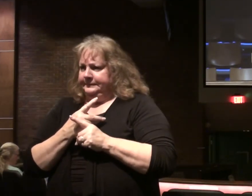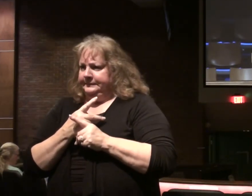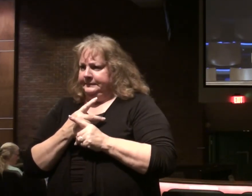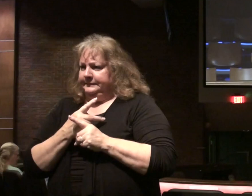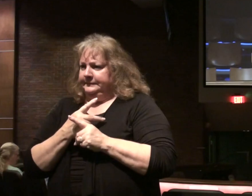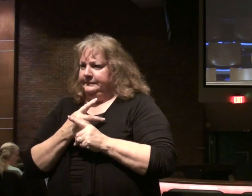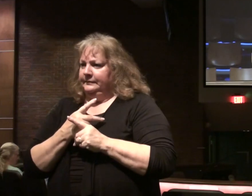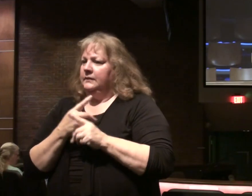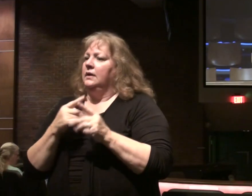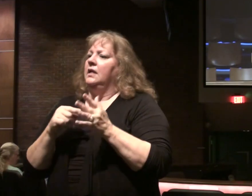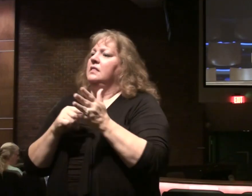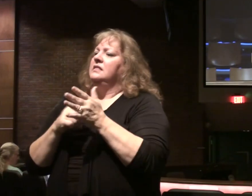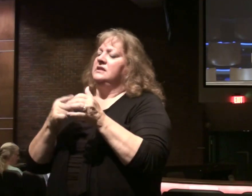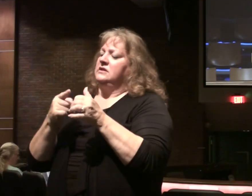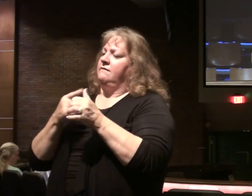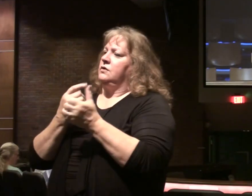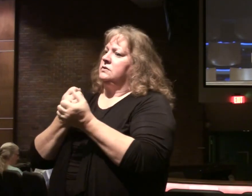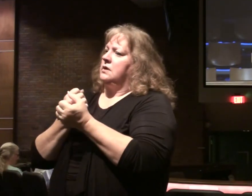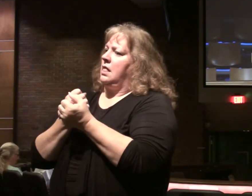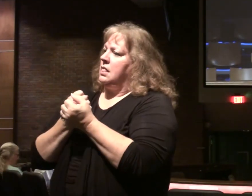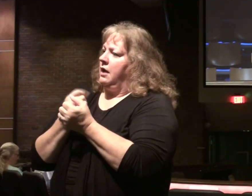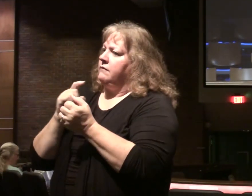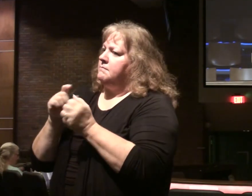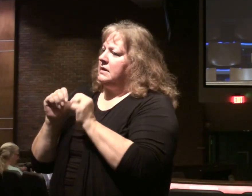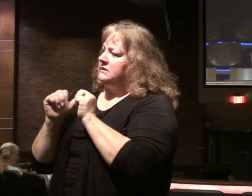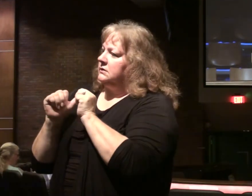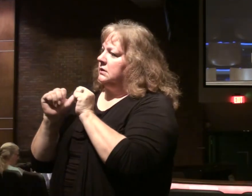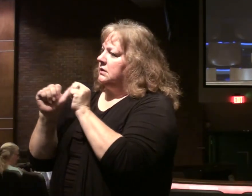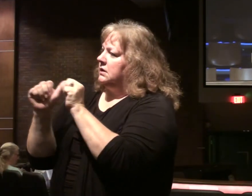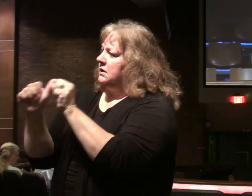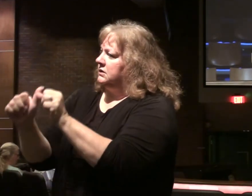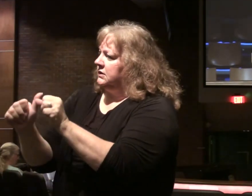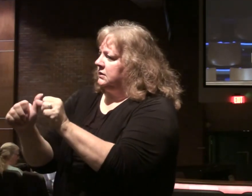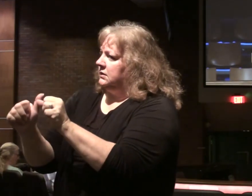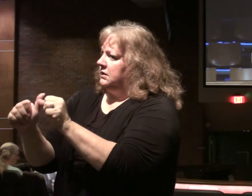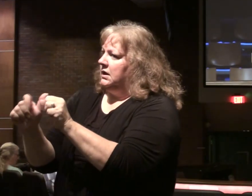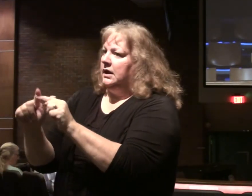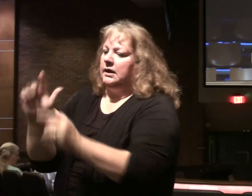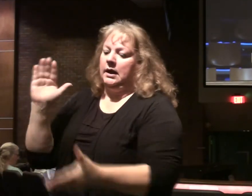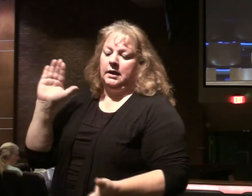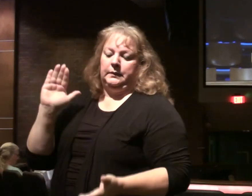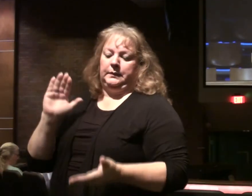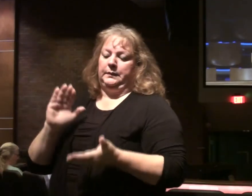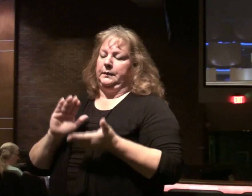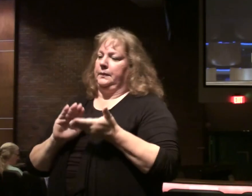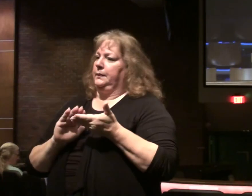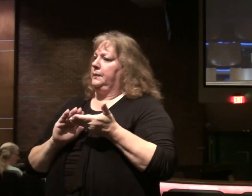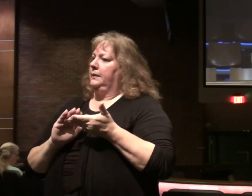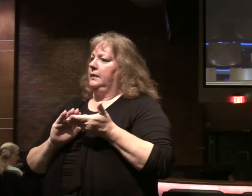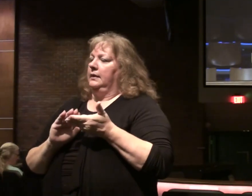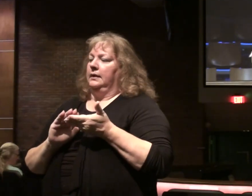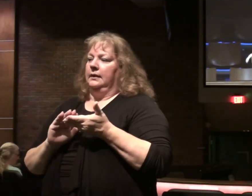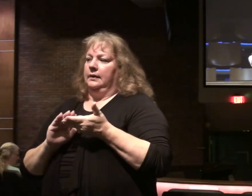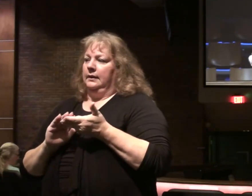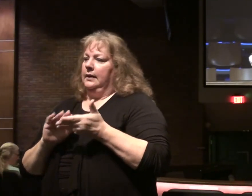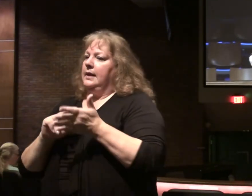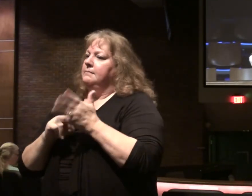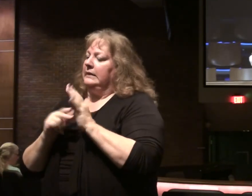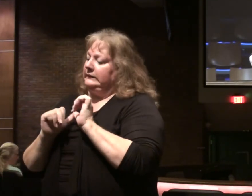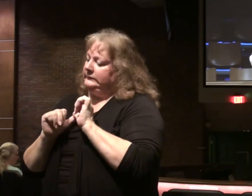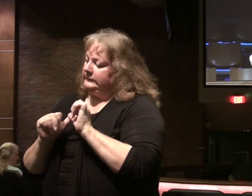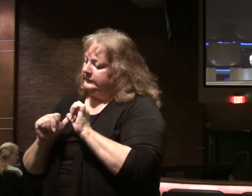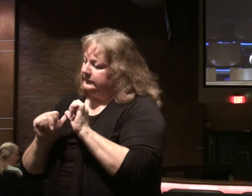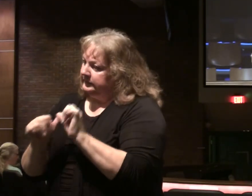But this. First love. Must remain. It can't wait. So hate. present tense. This must continue.